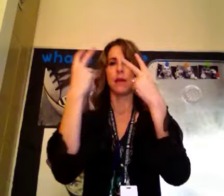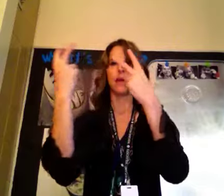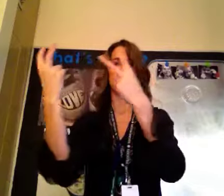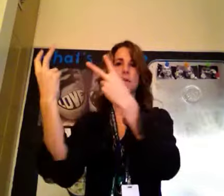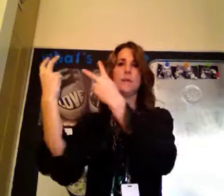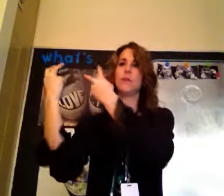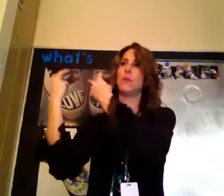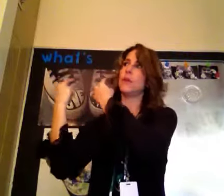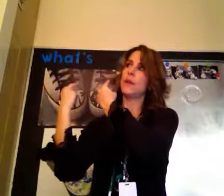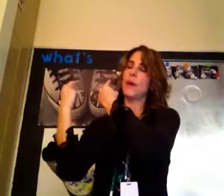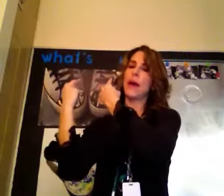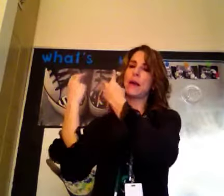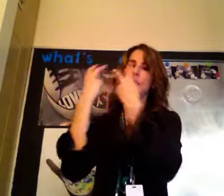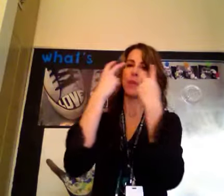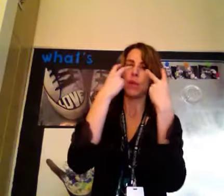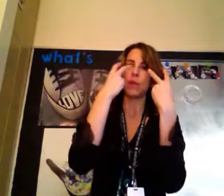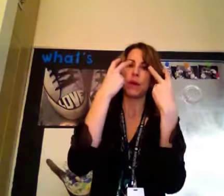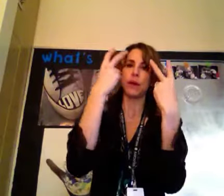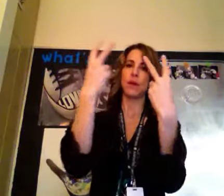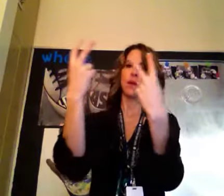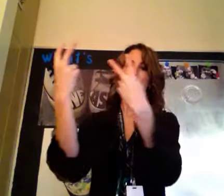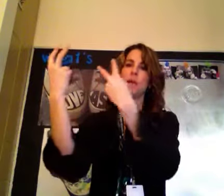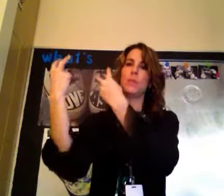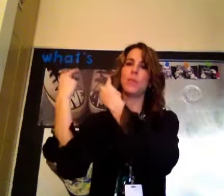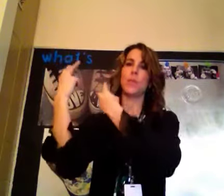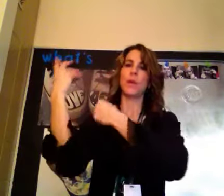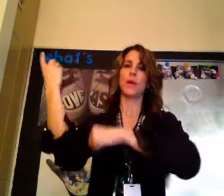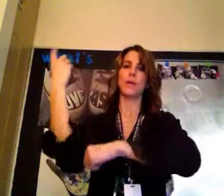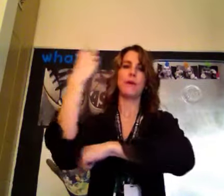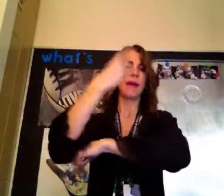you're looking back and remembering Memorial Day.